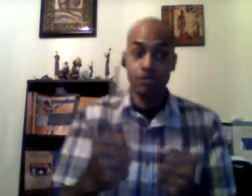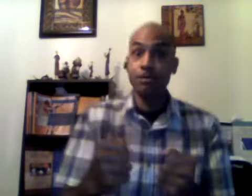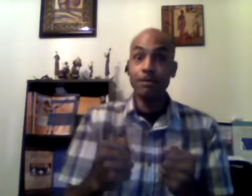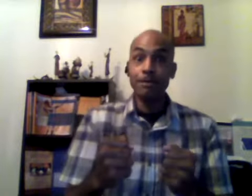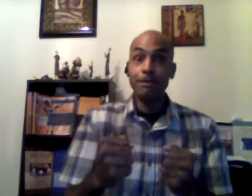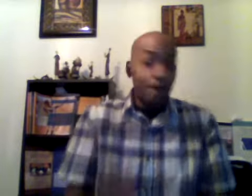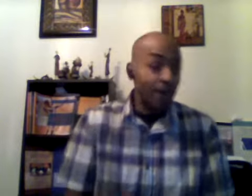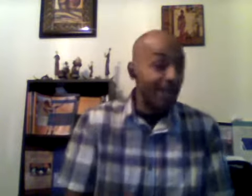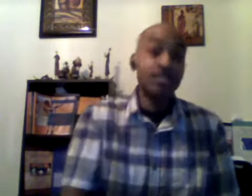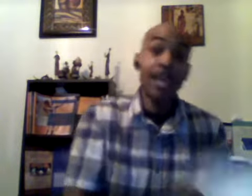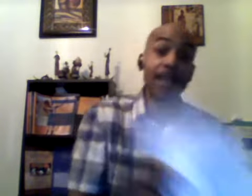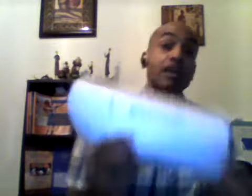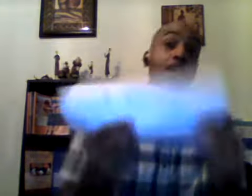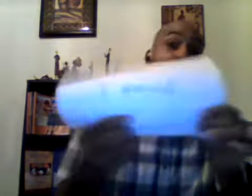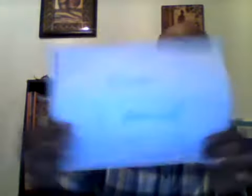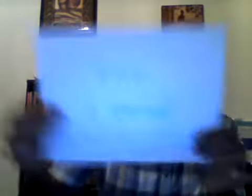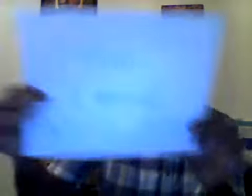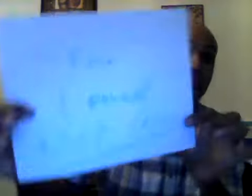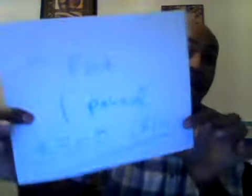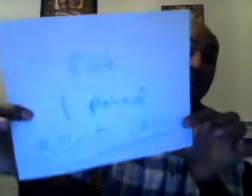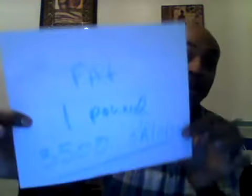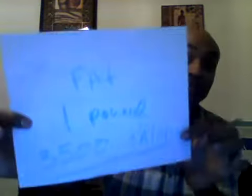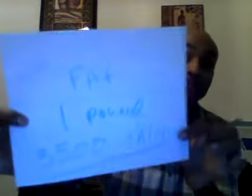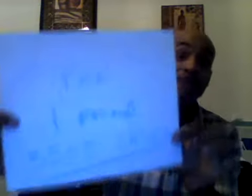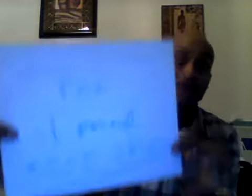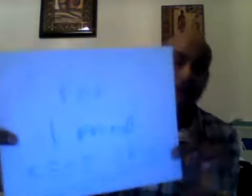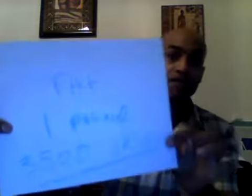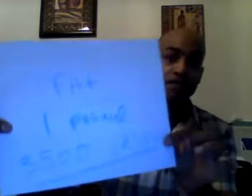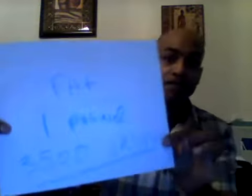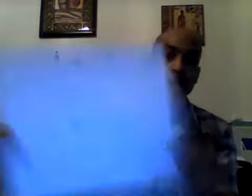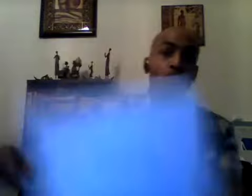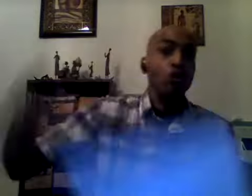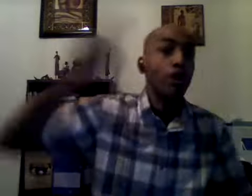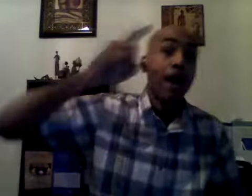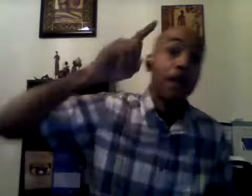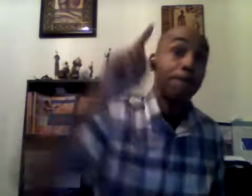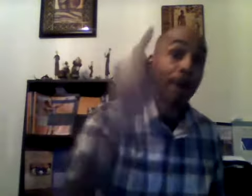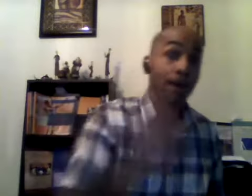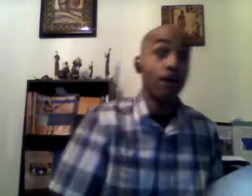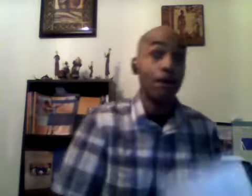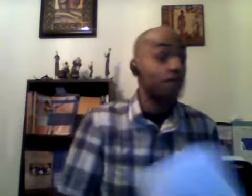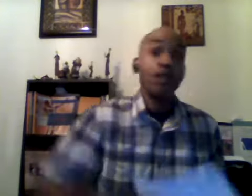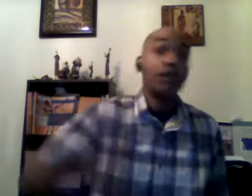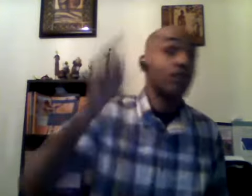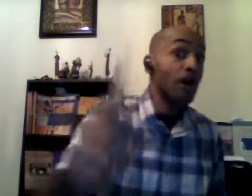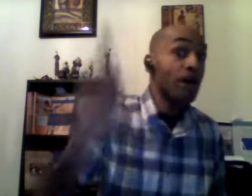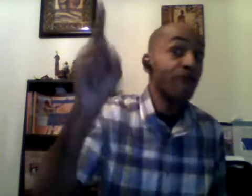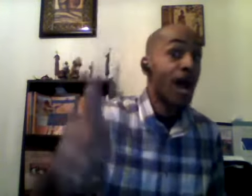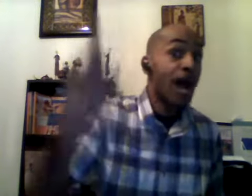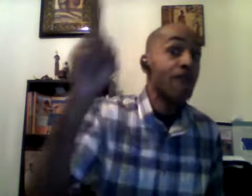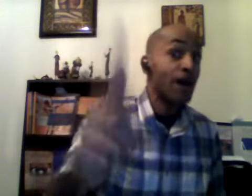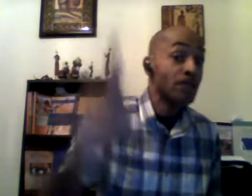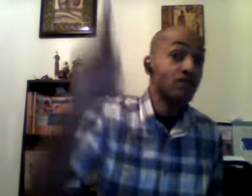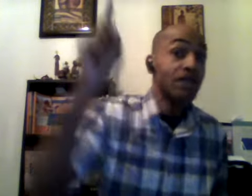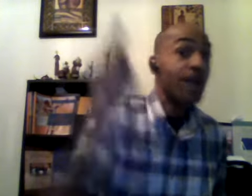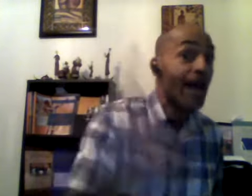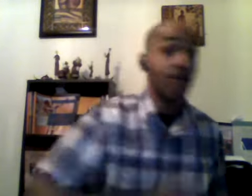but it takes 3500 calories you gotta burn 3500 calories